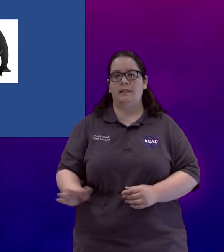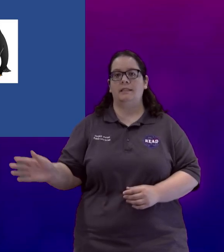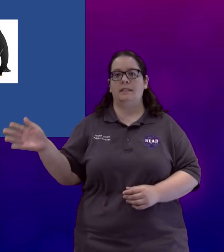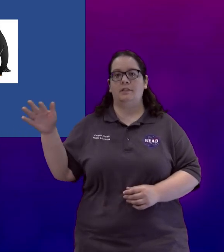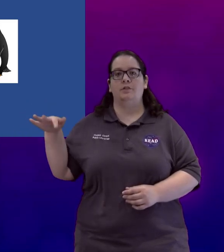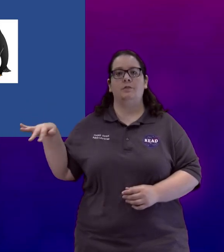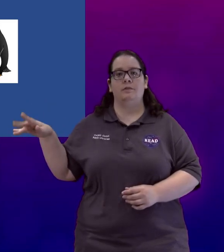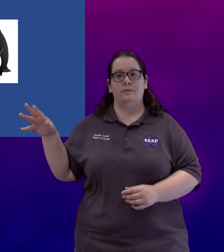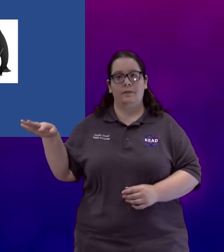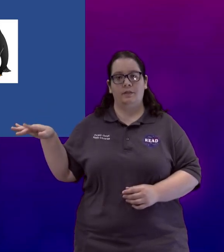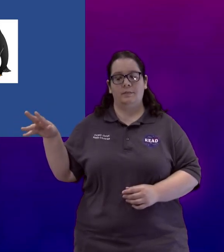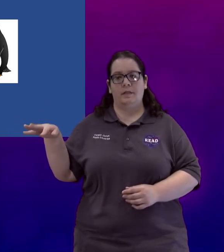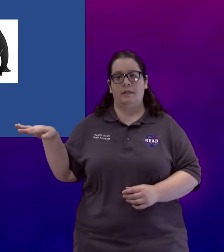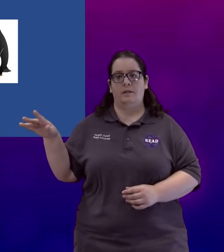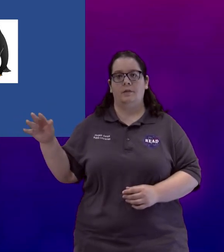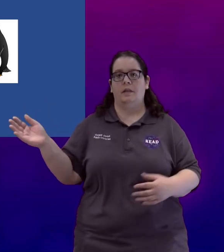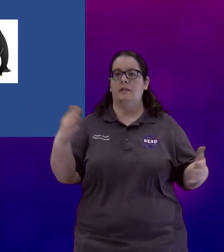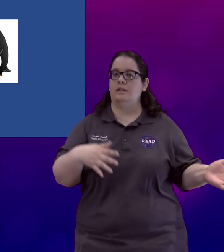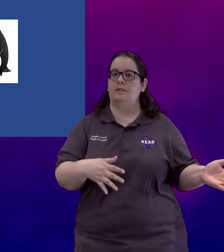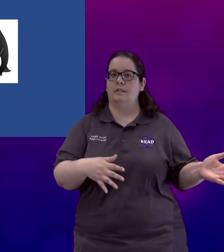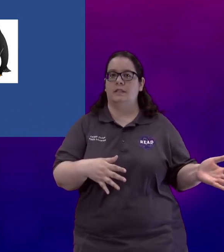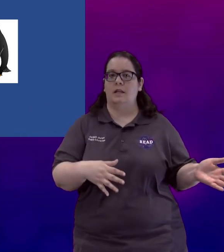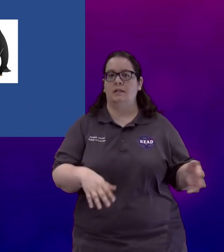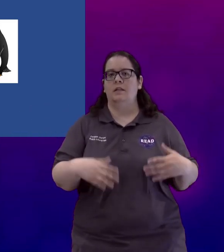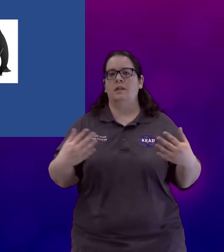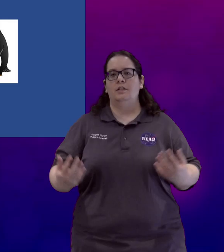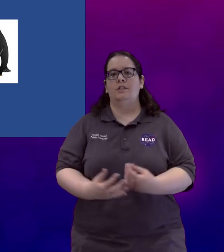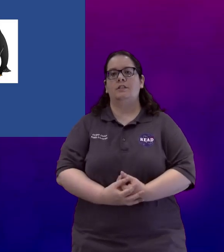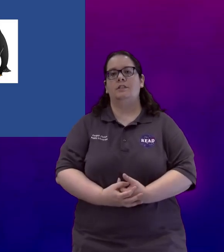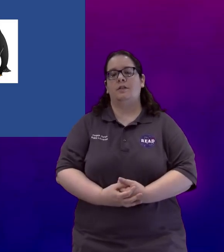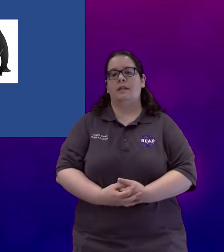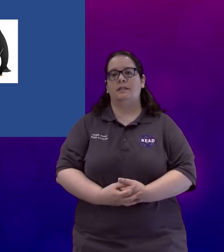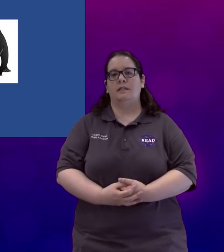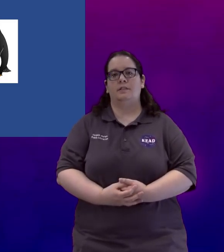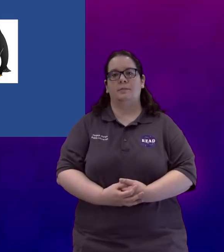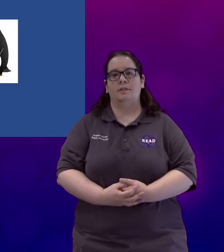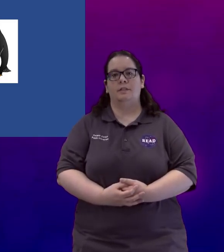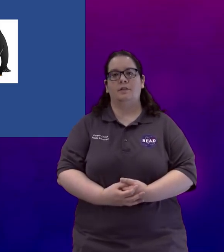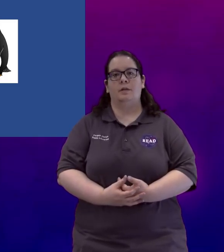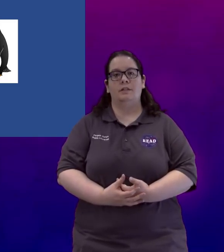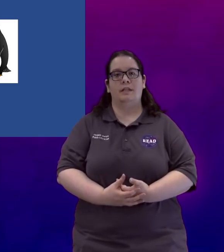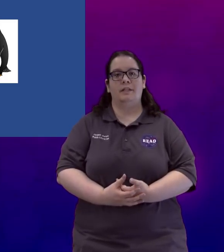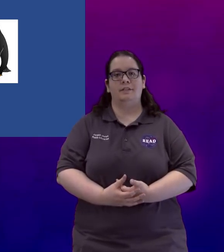need to fingerspell the animal and then do the sign just so that it's clear to the person you are signing to.